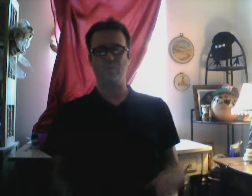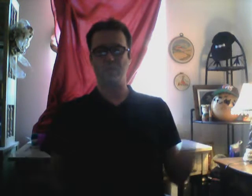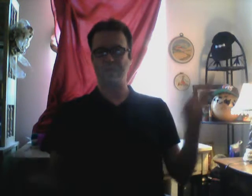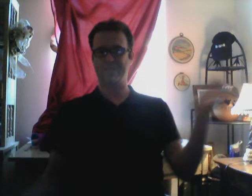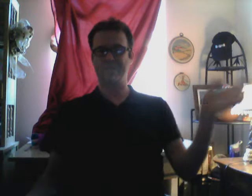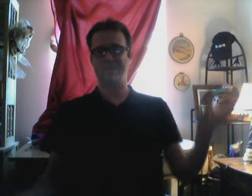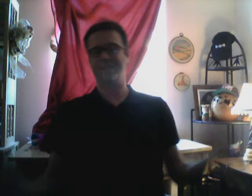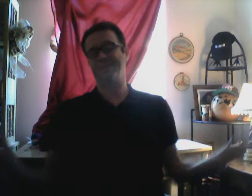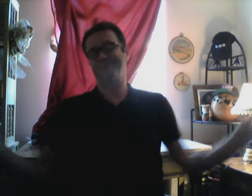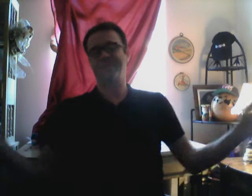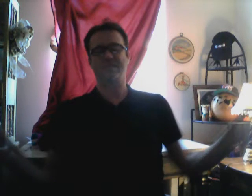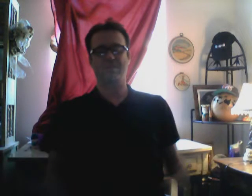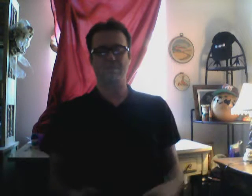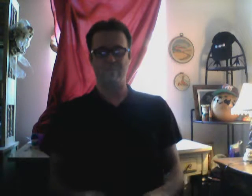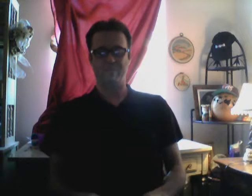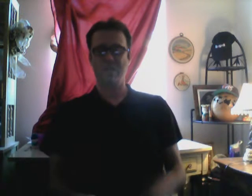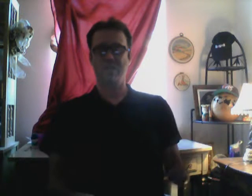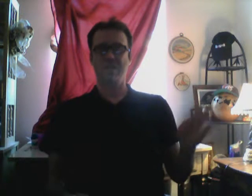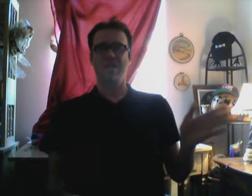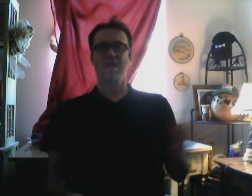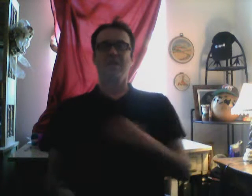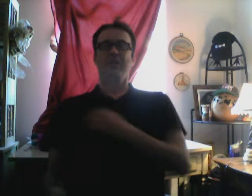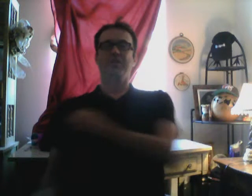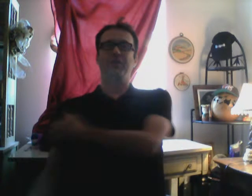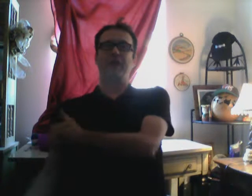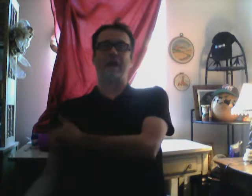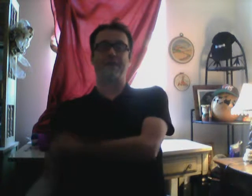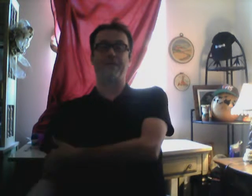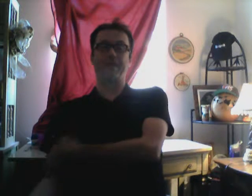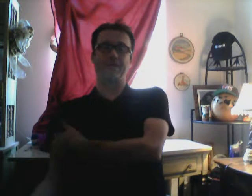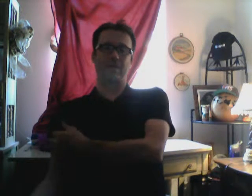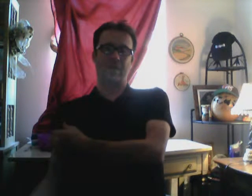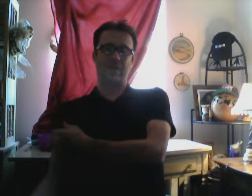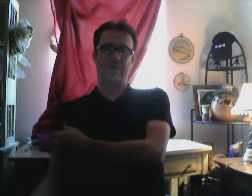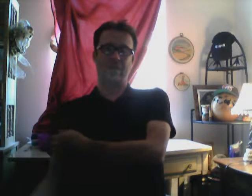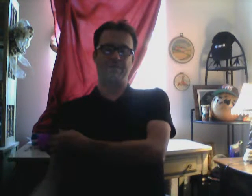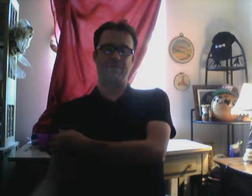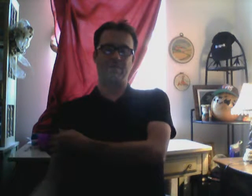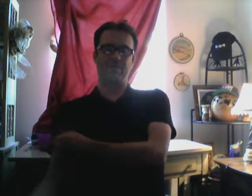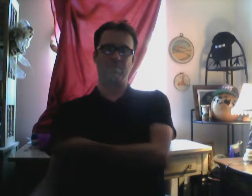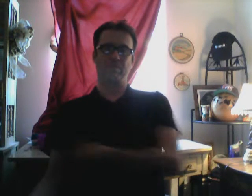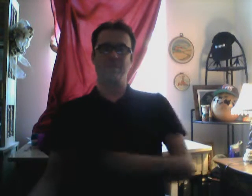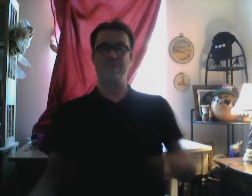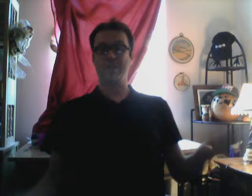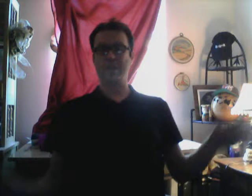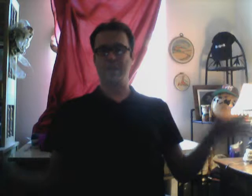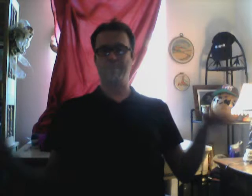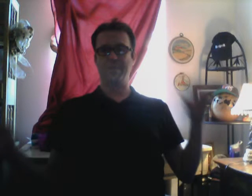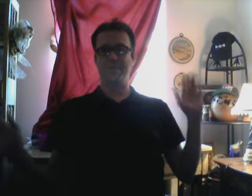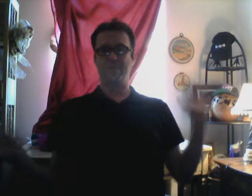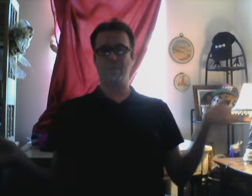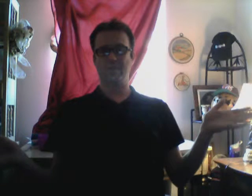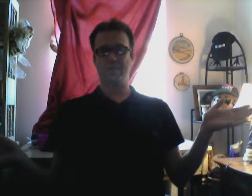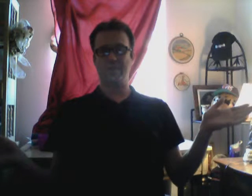would. see. And that's. So, yeah. I fetch a lot. I fetch them. VIP skirt stakes.